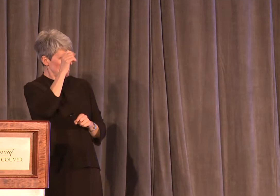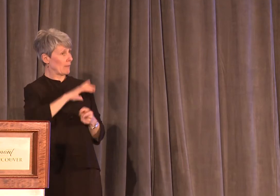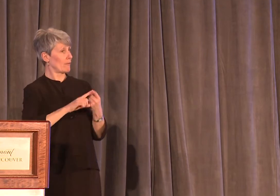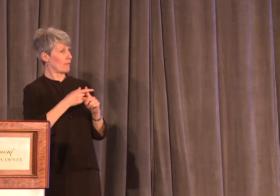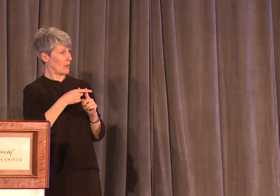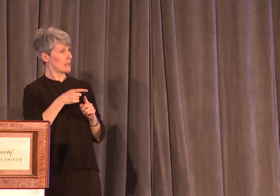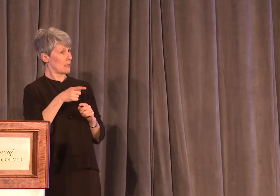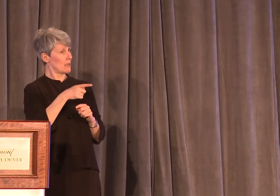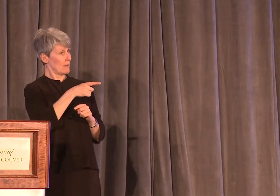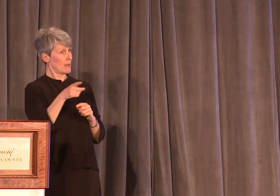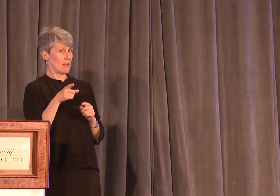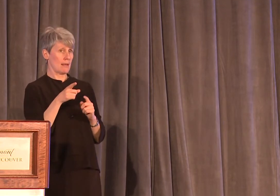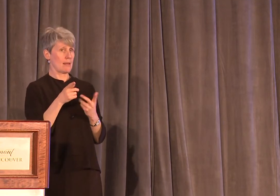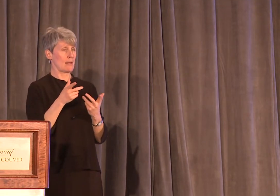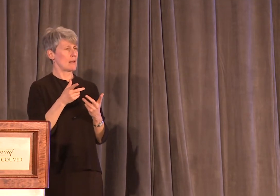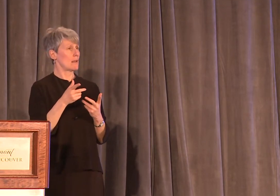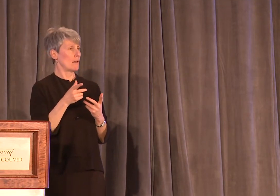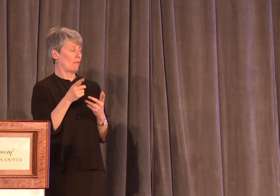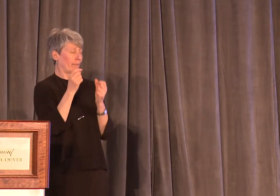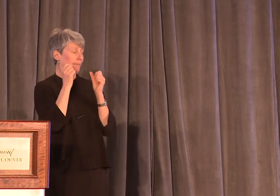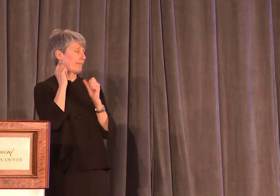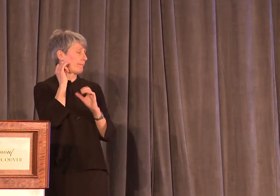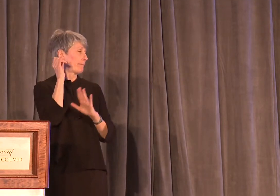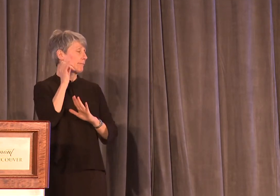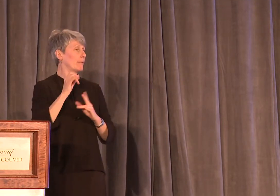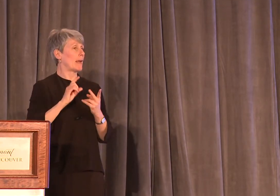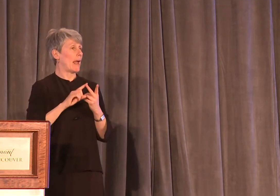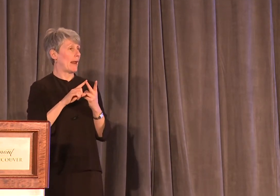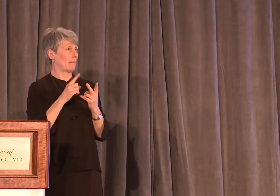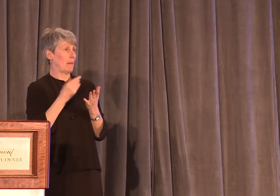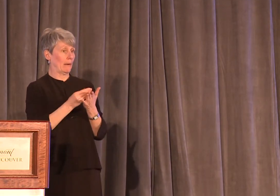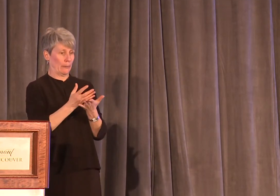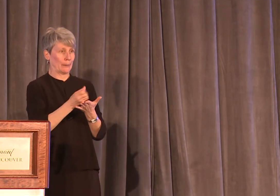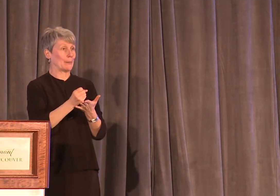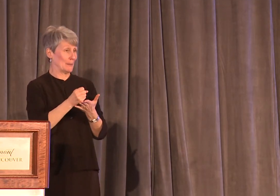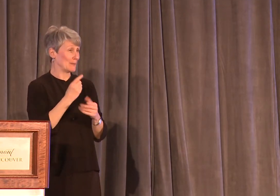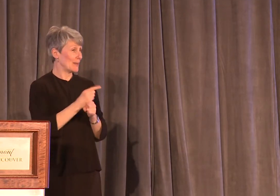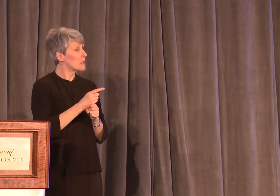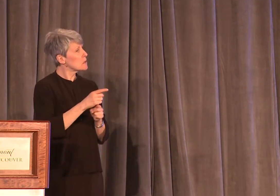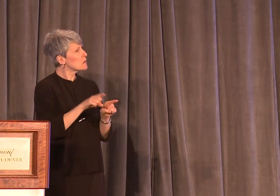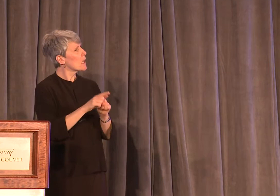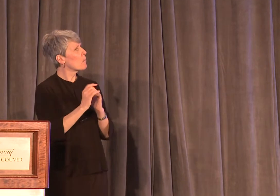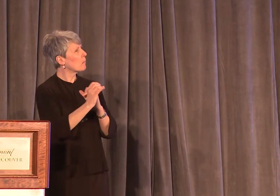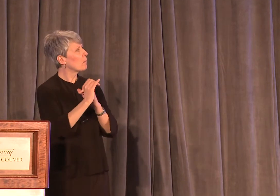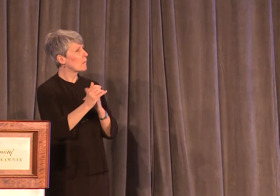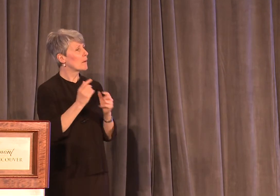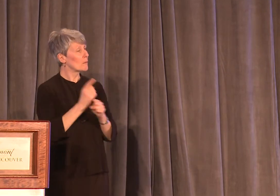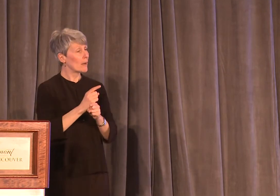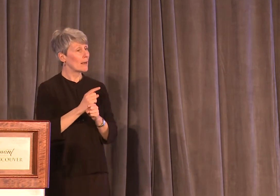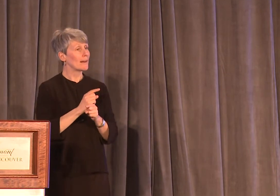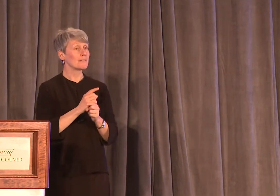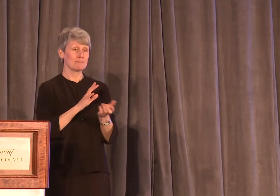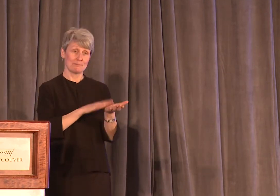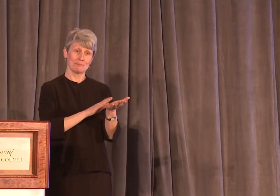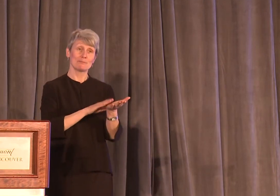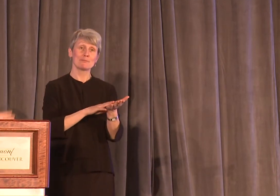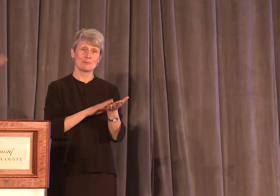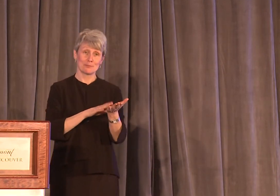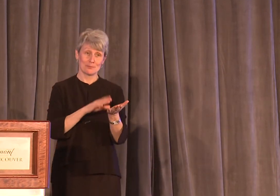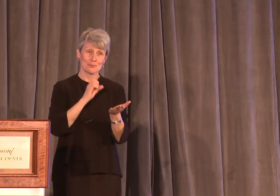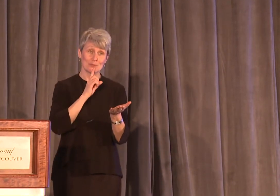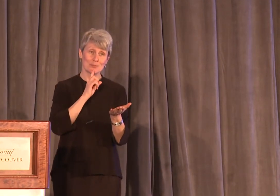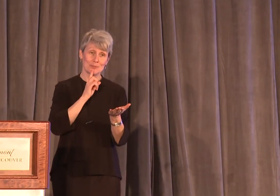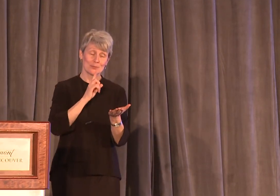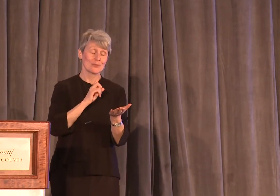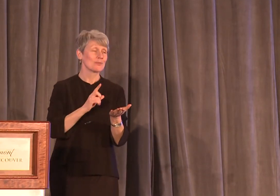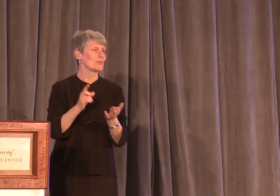should pay for it the same way with a hangover and depleted bank accounts. It's imperative that those who work in... Okay, we can clap for hangovers.